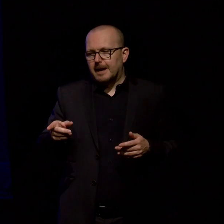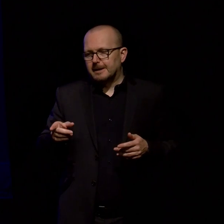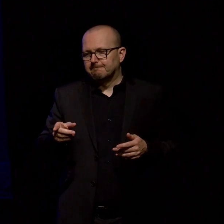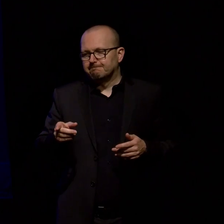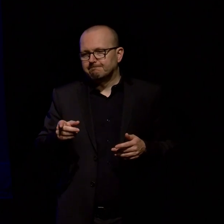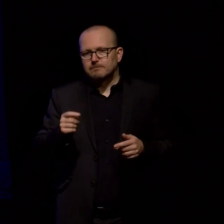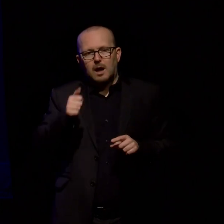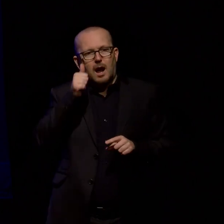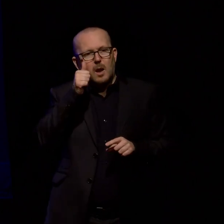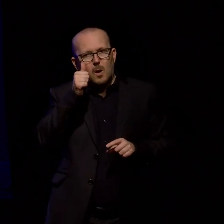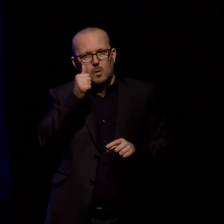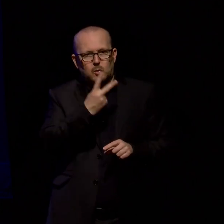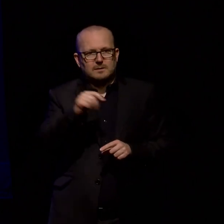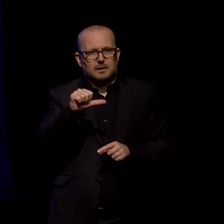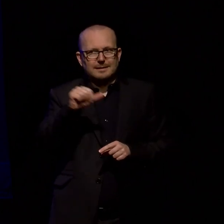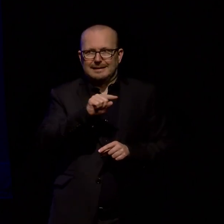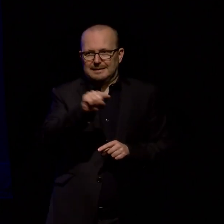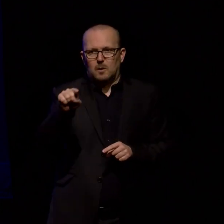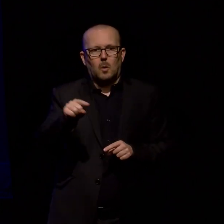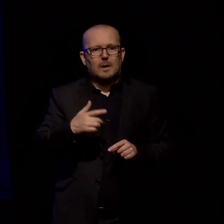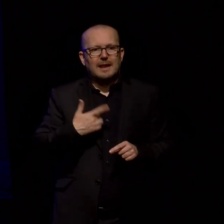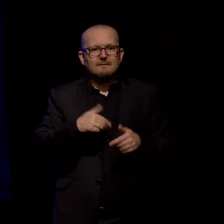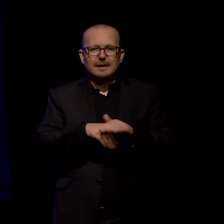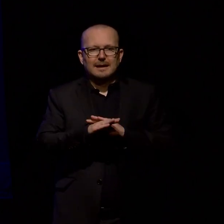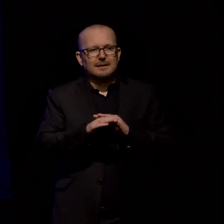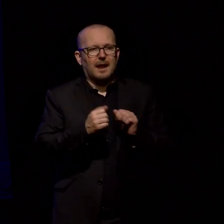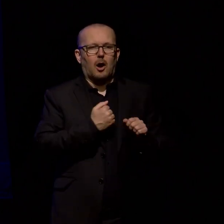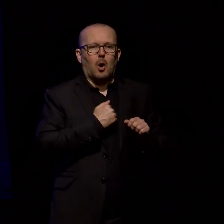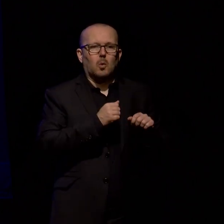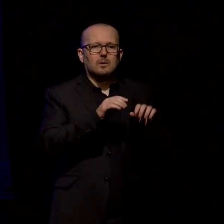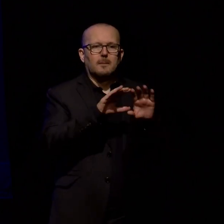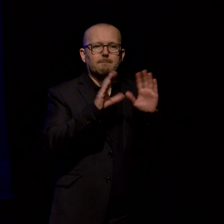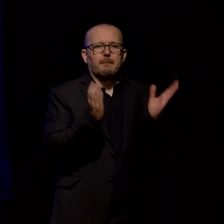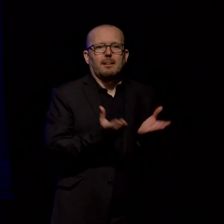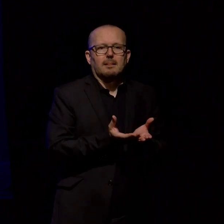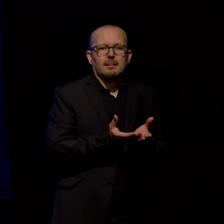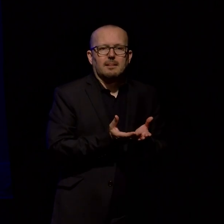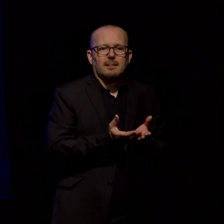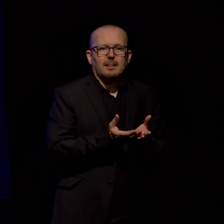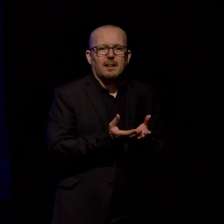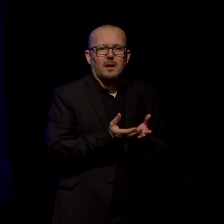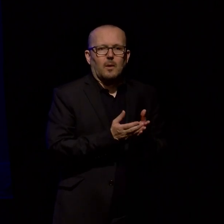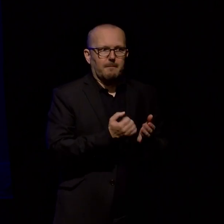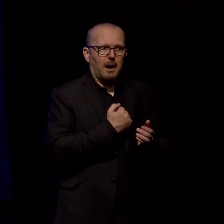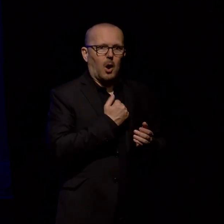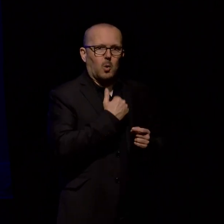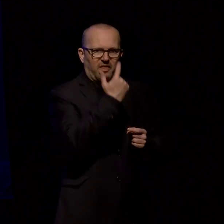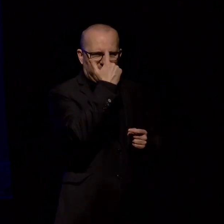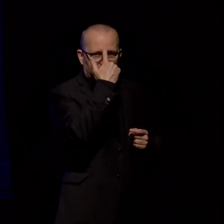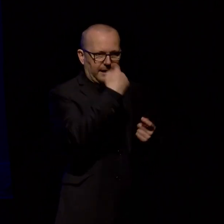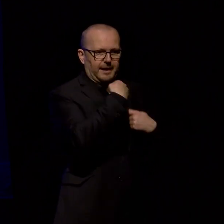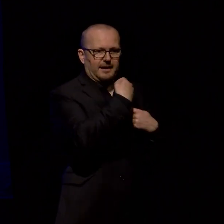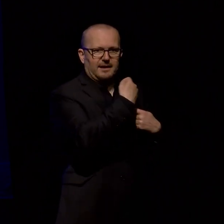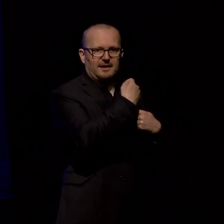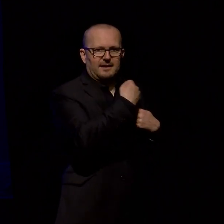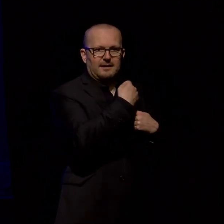find ourselves living in in 2019 and while there are things that I would like